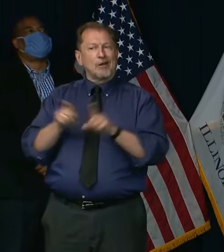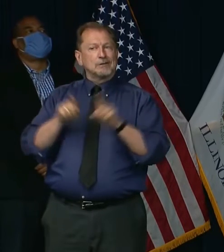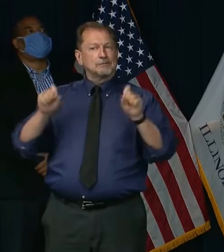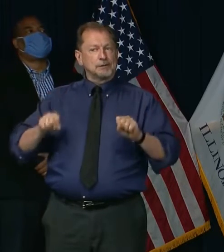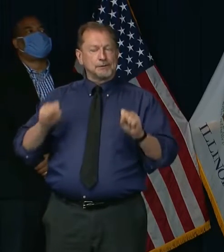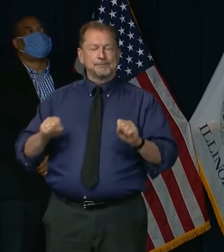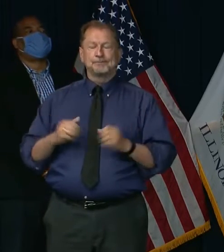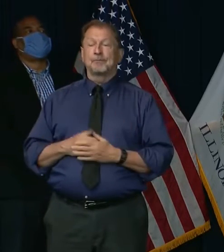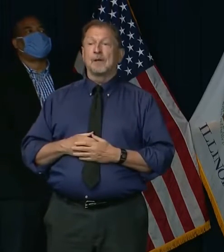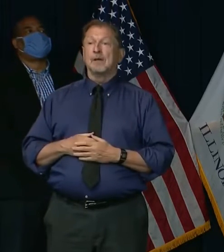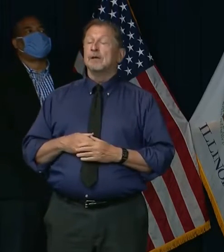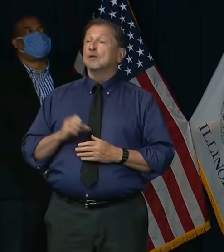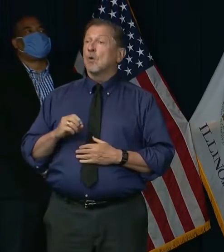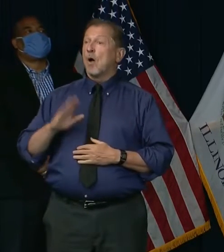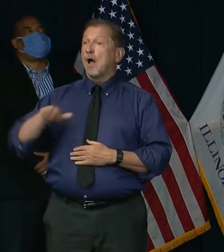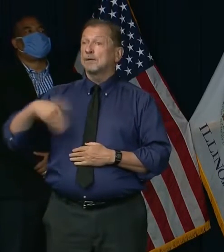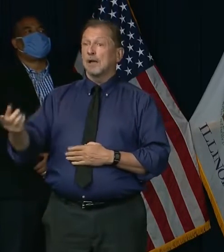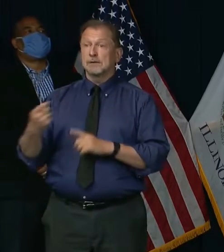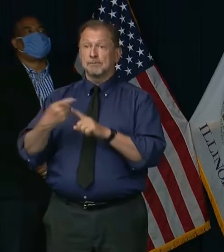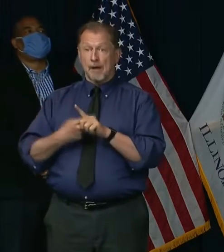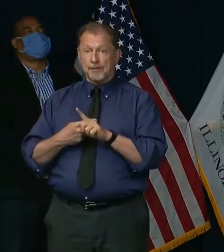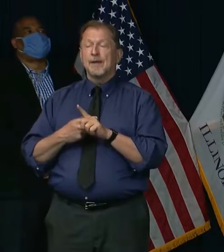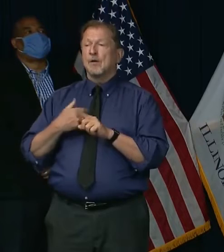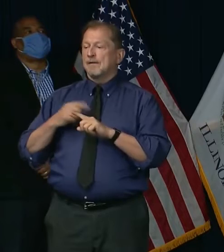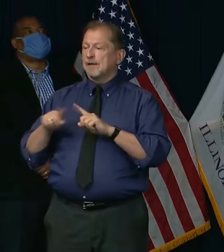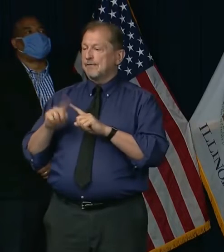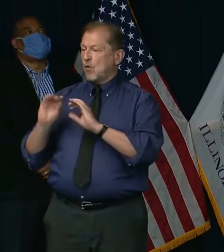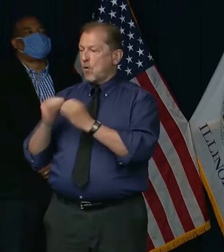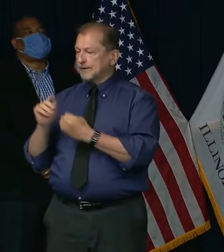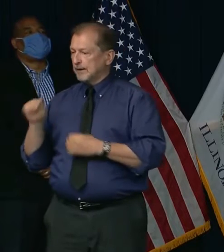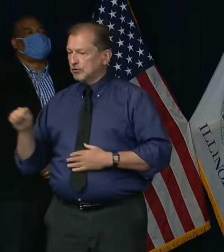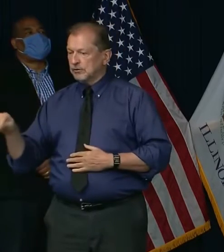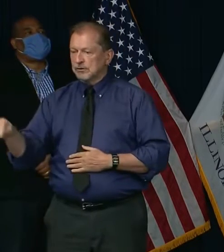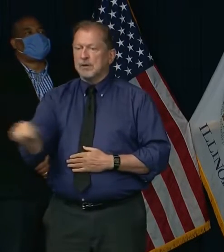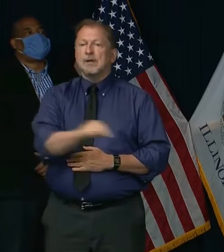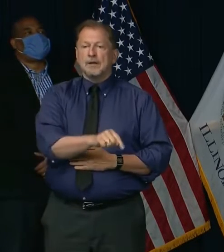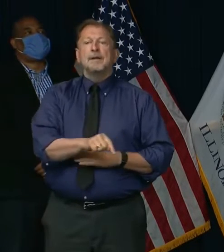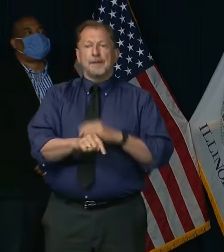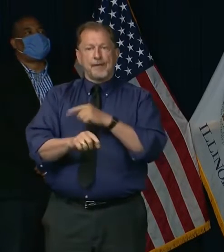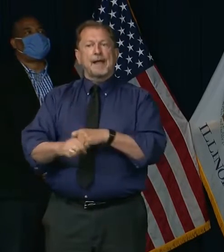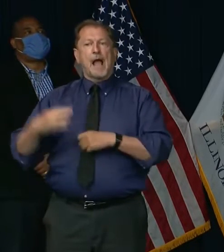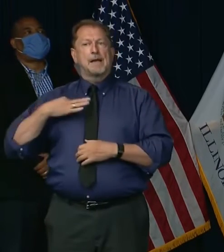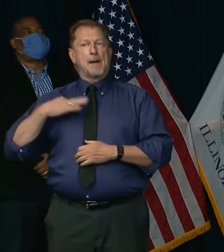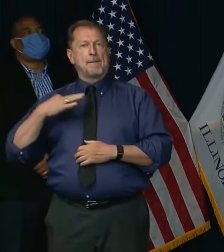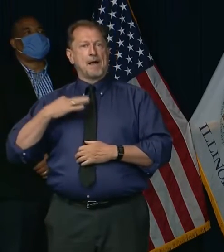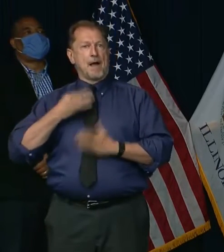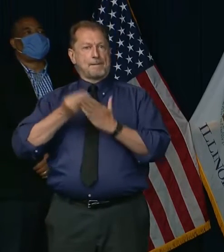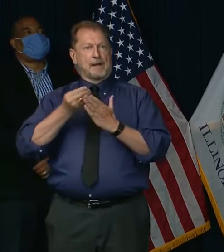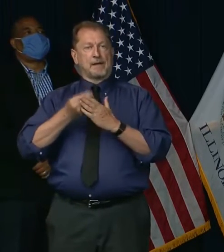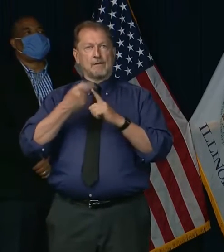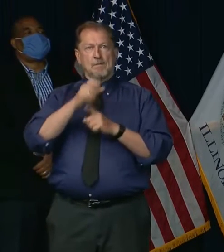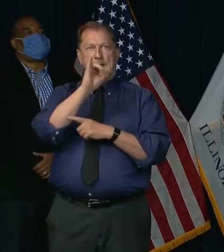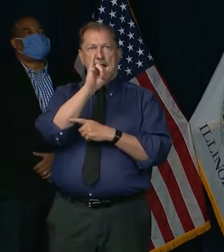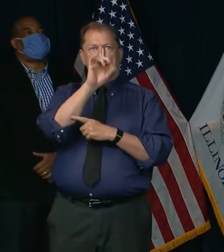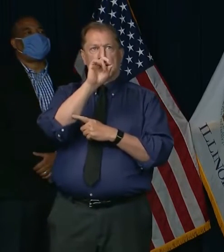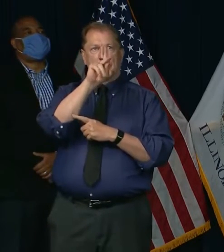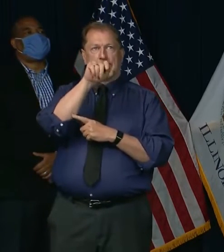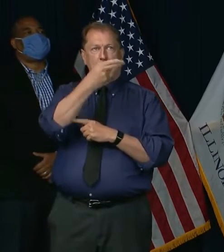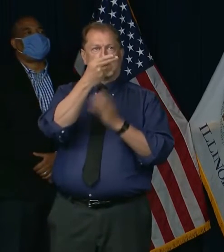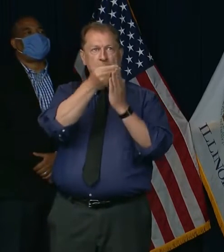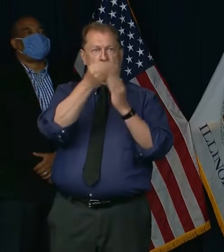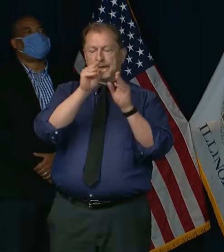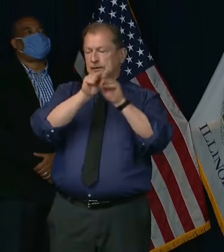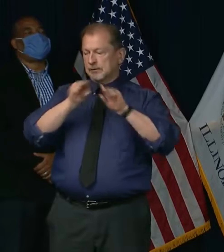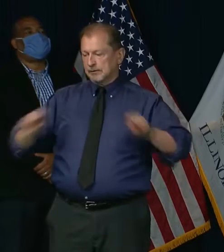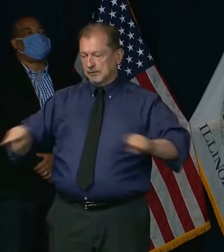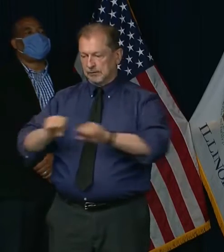next month, community-based organizations will have the opportunity to obtain funding through IDPH to collaborate on